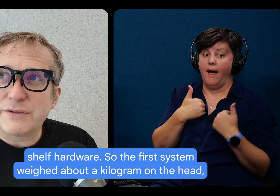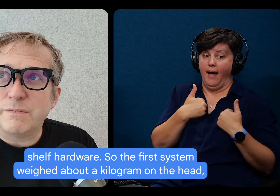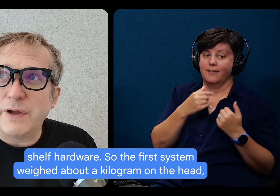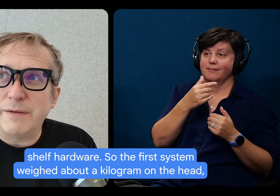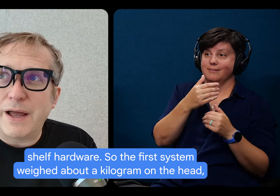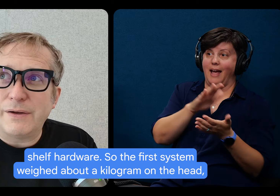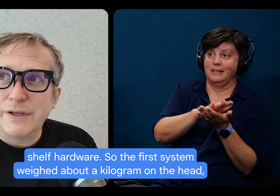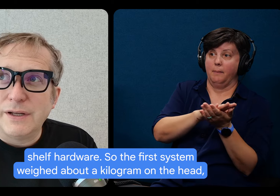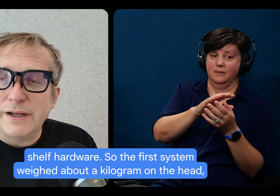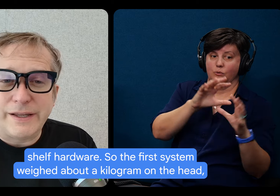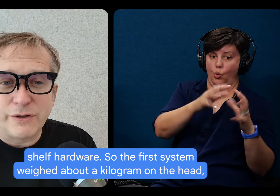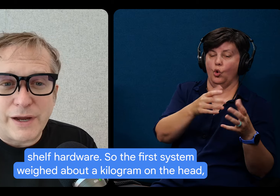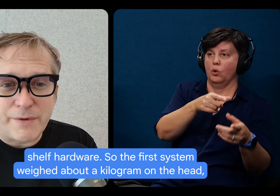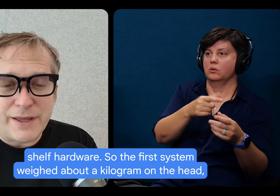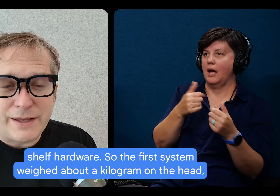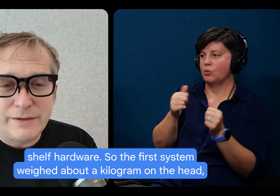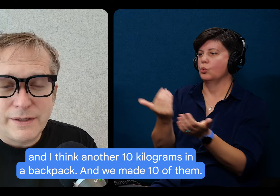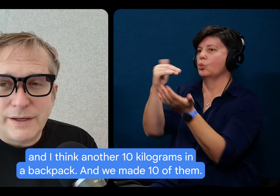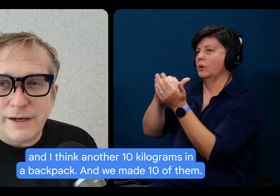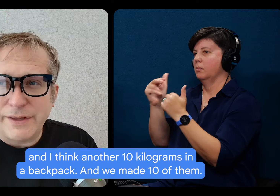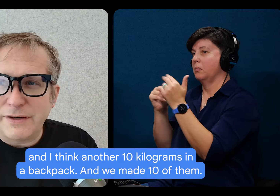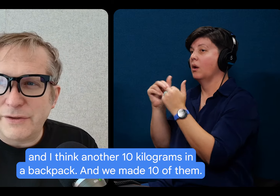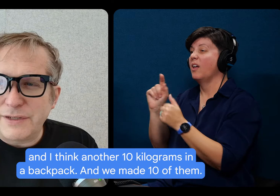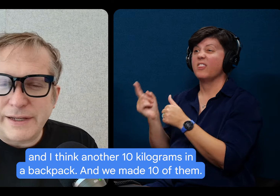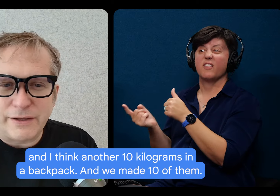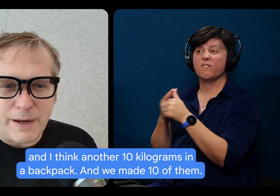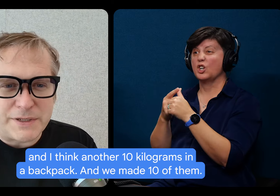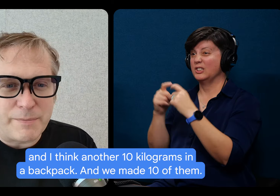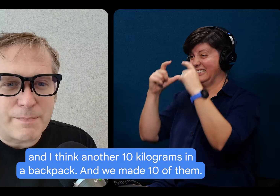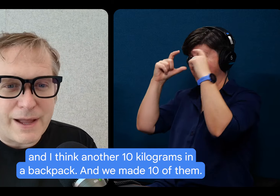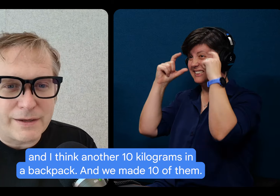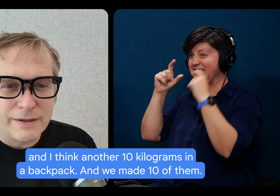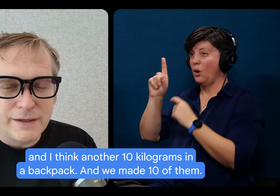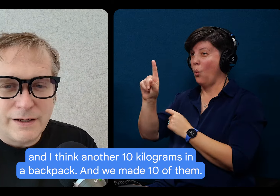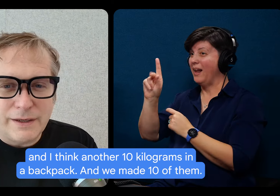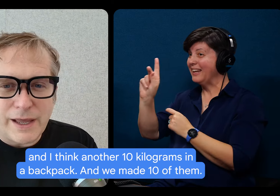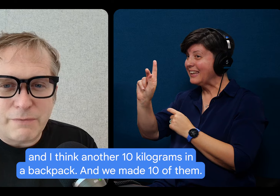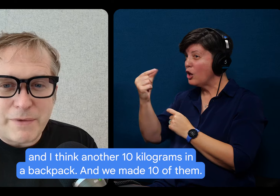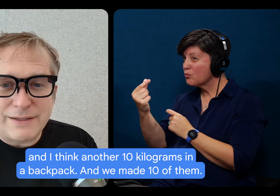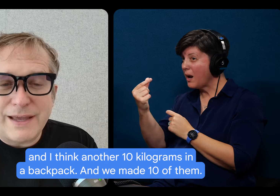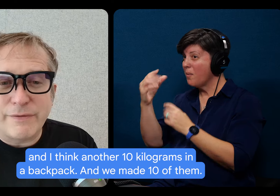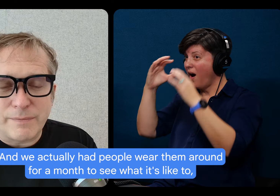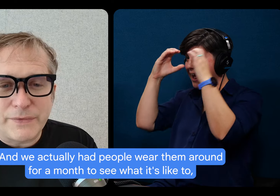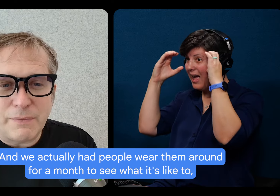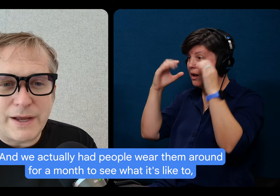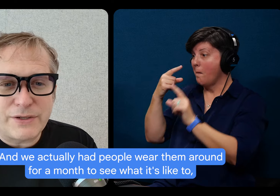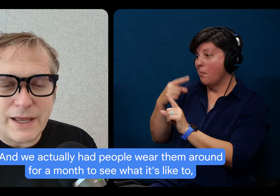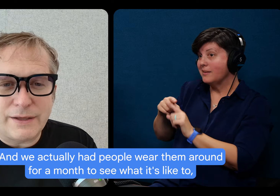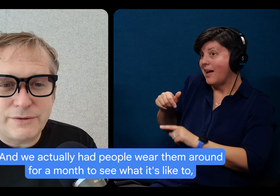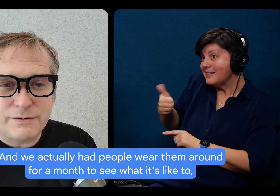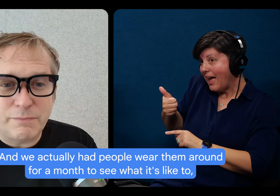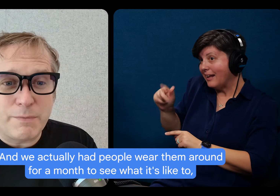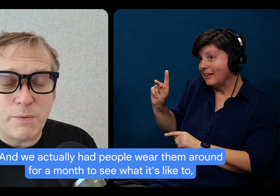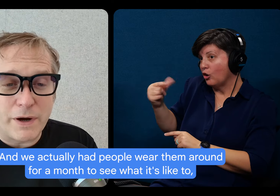first system weighed about a kilogram on the head and I think another 10 kilograms in a backpack. And we made 10 of them. And we actually